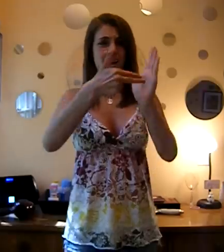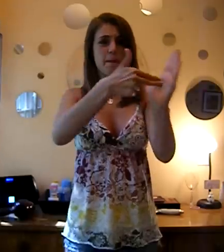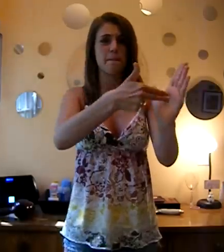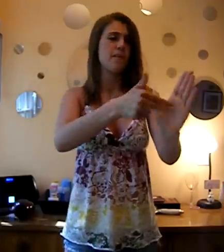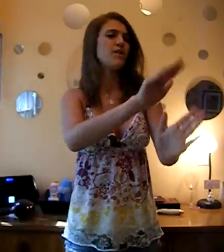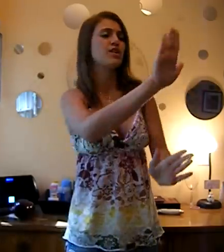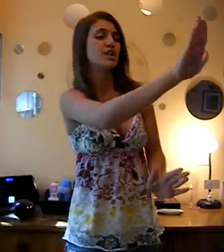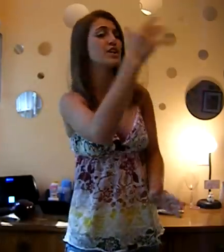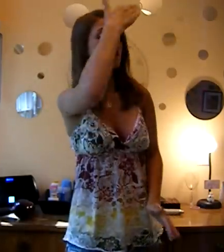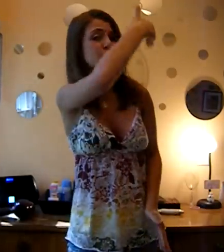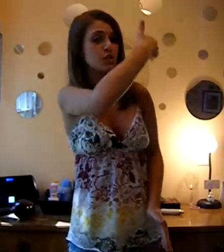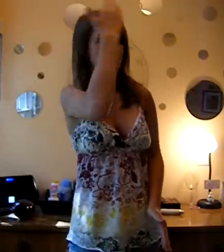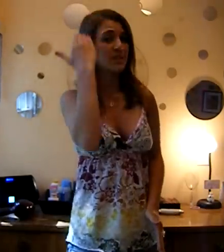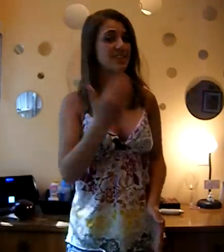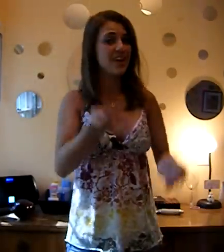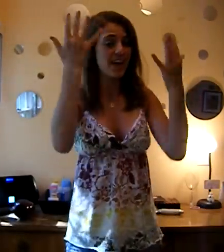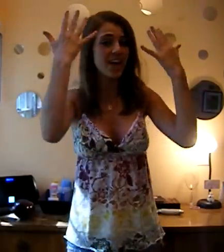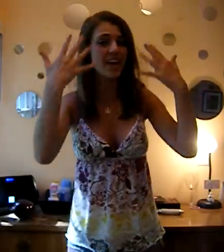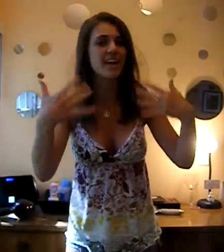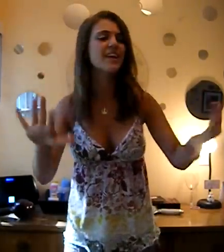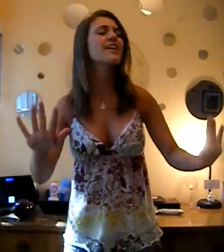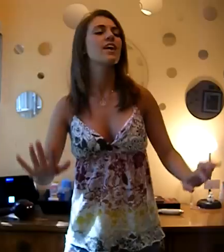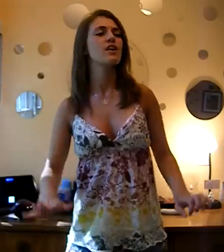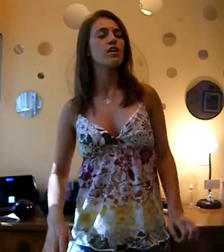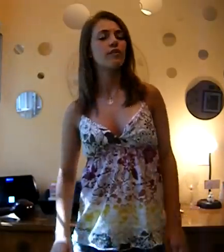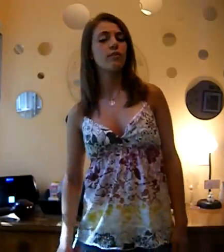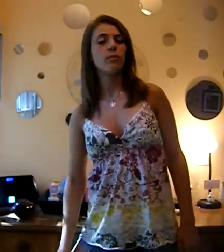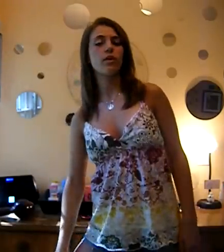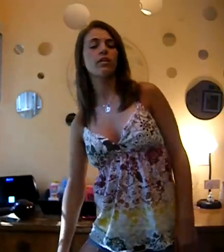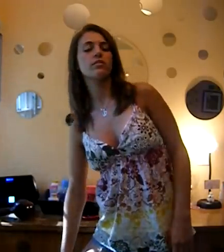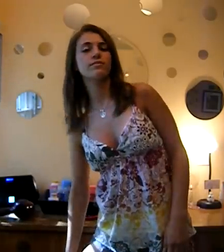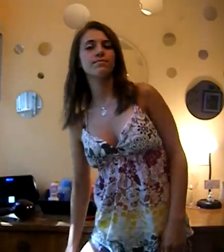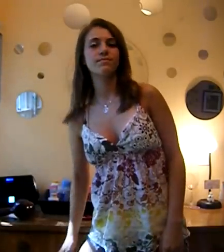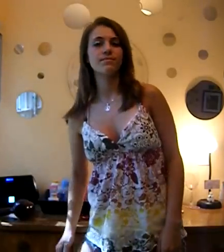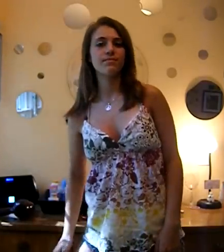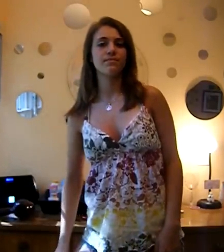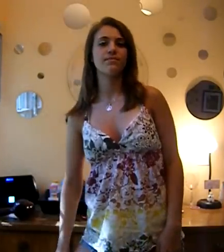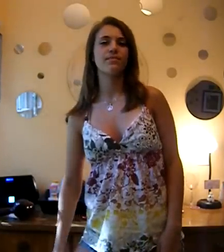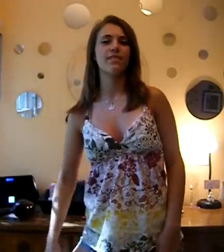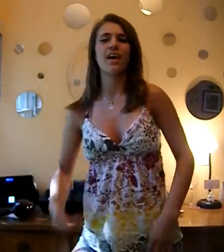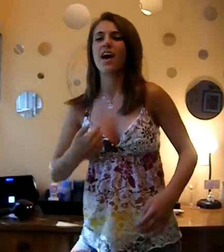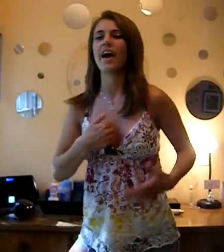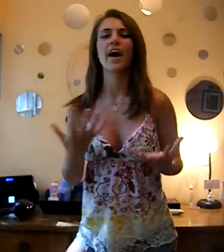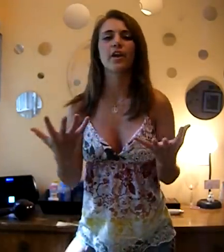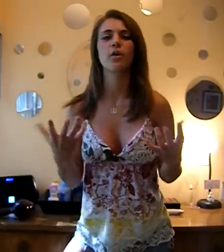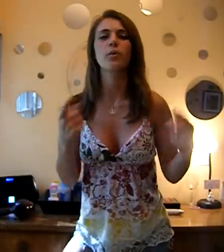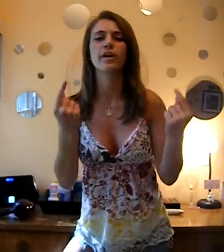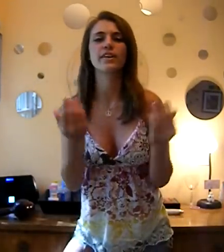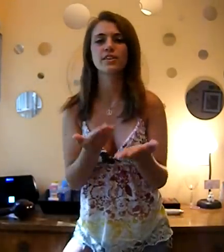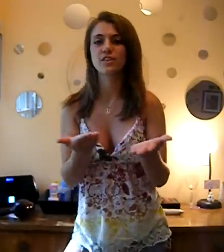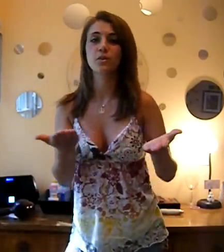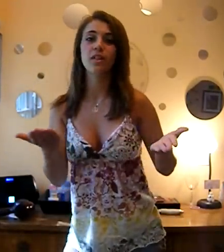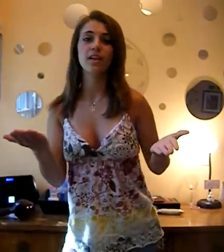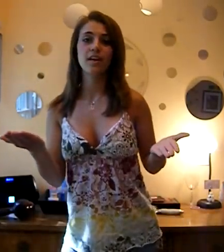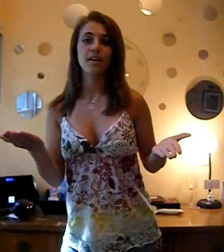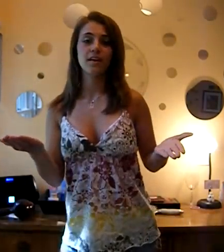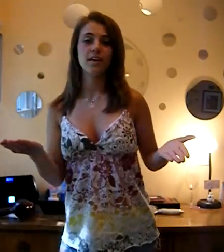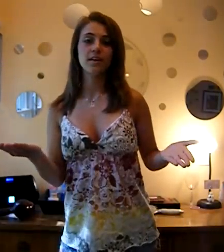and put it to his head, get it away. I don't wanna be this